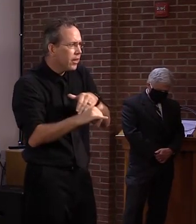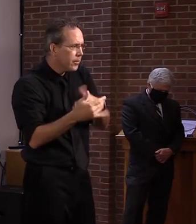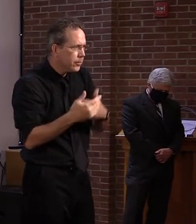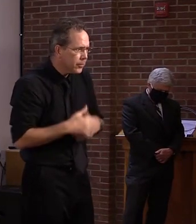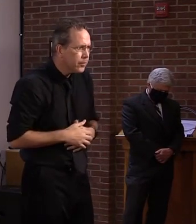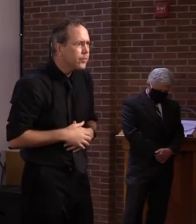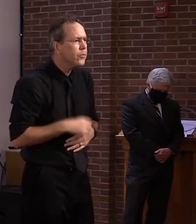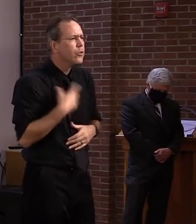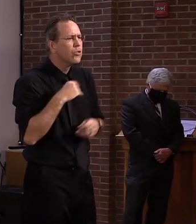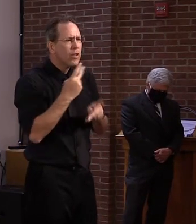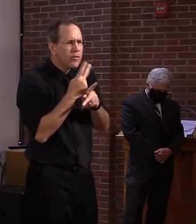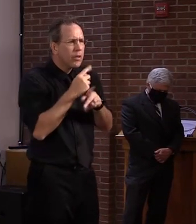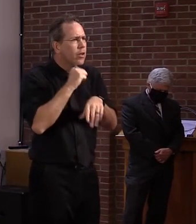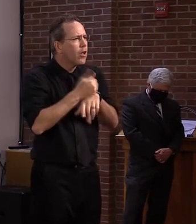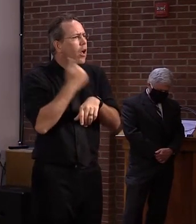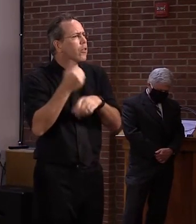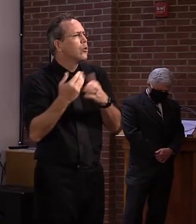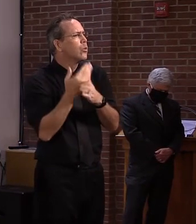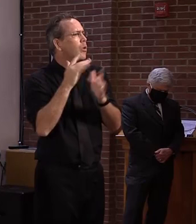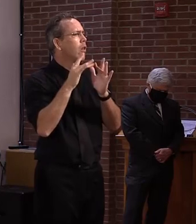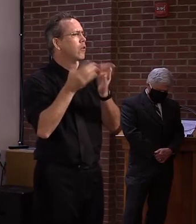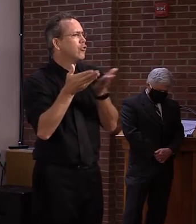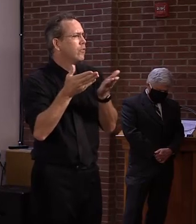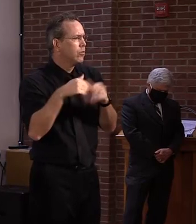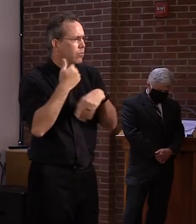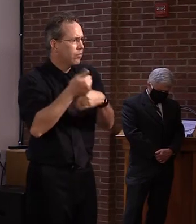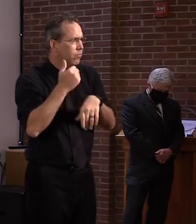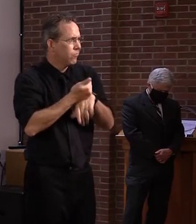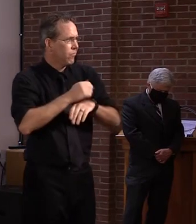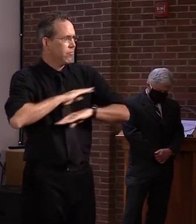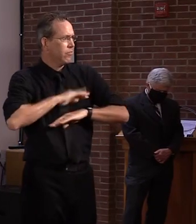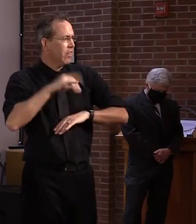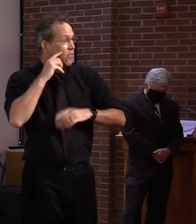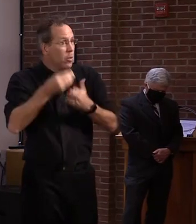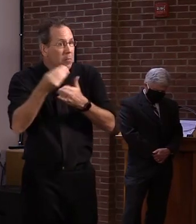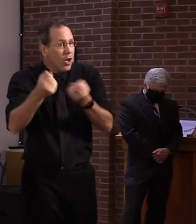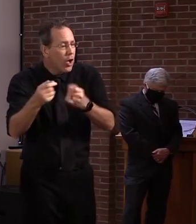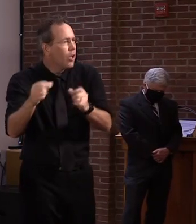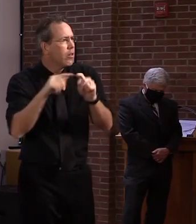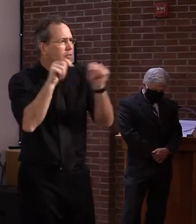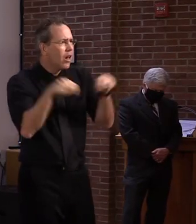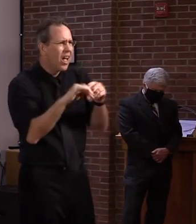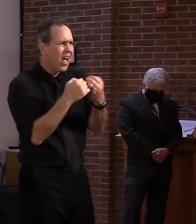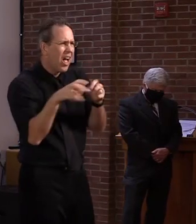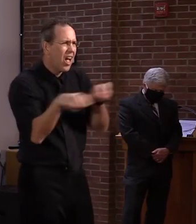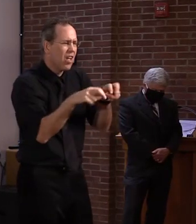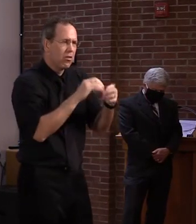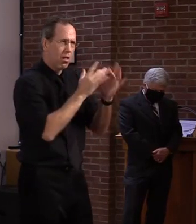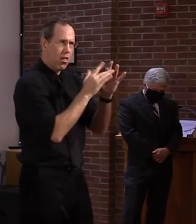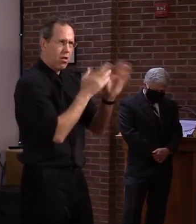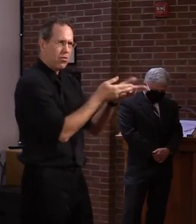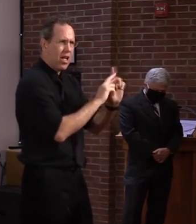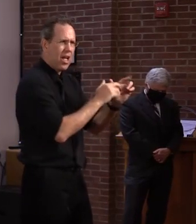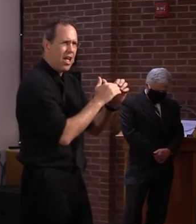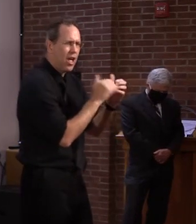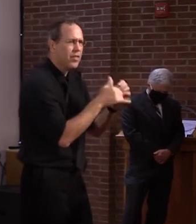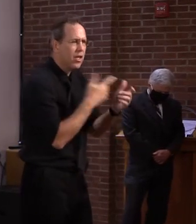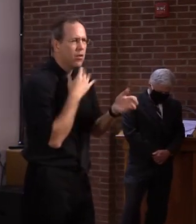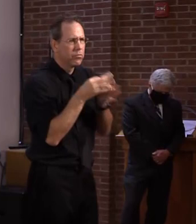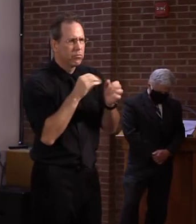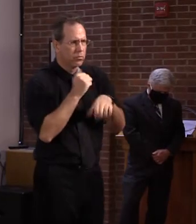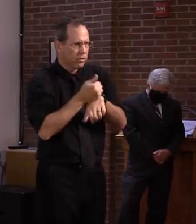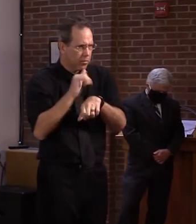system to meet that need. This new system will enable customers to obtain a